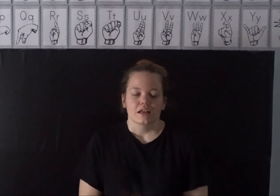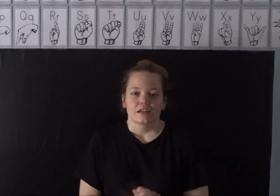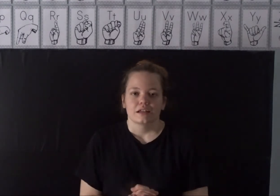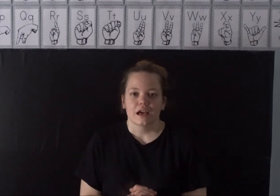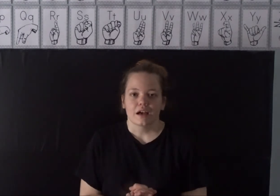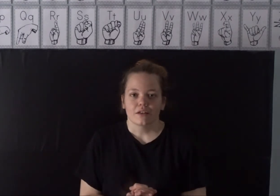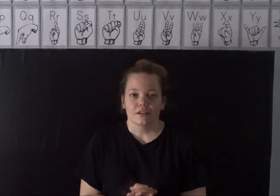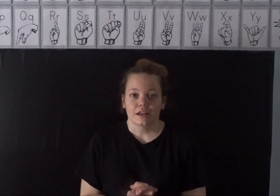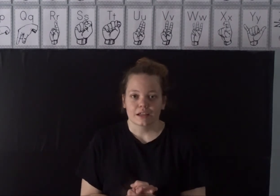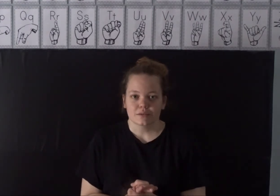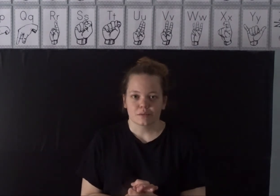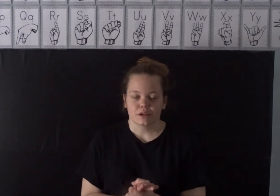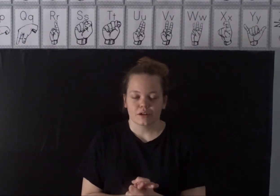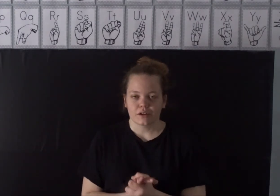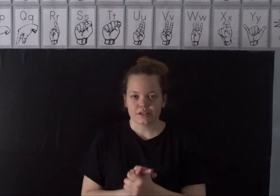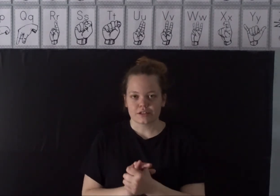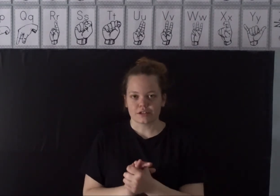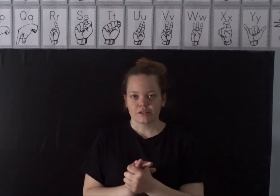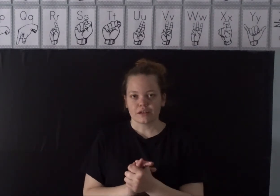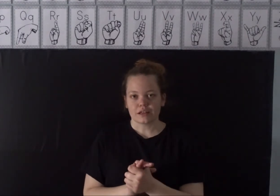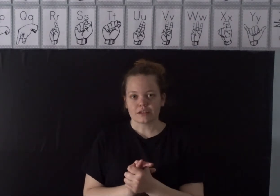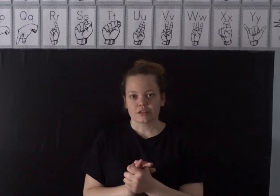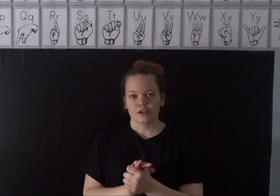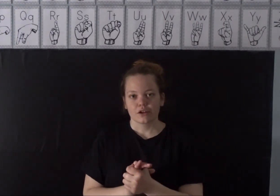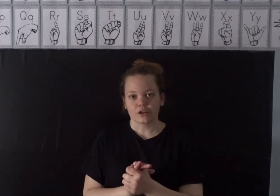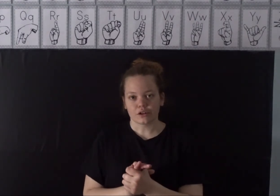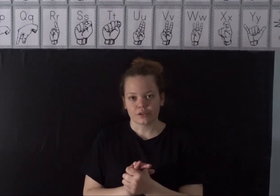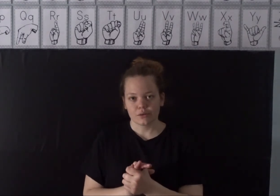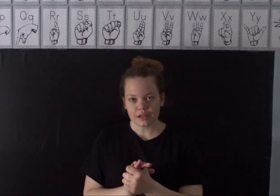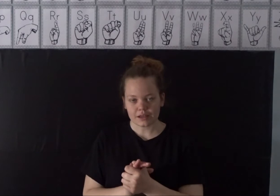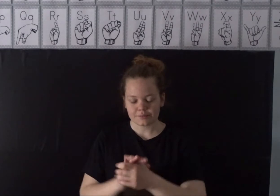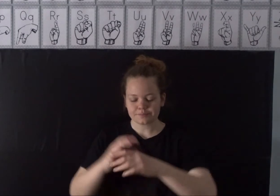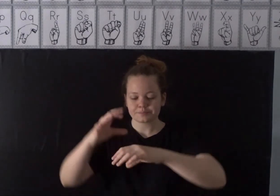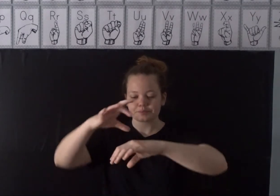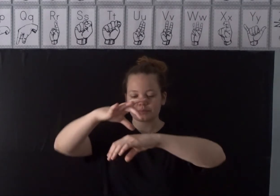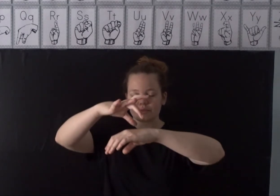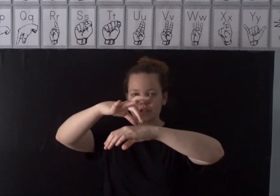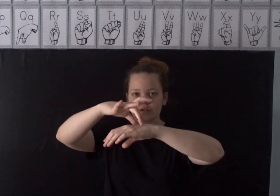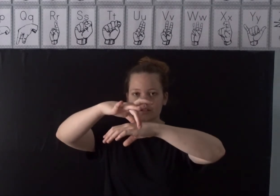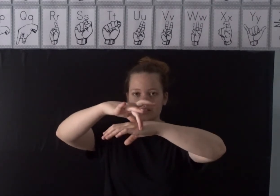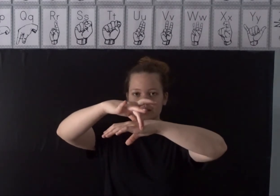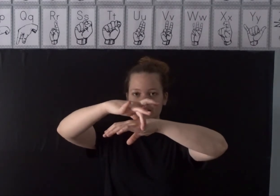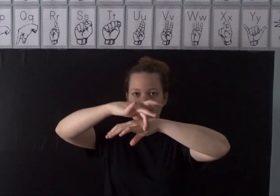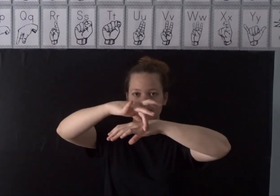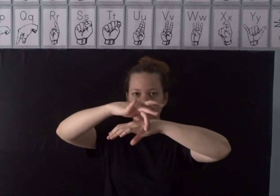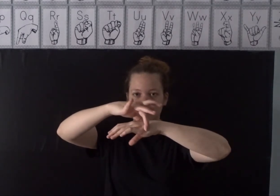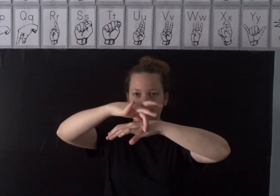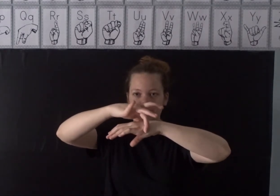Now the next one we are going to do is earthquake. So it is the same. Earth